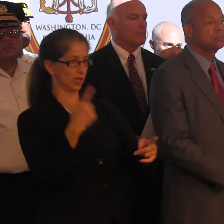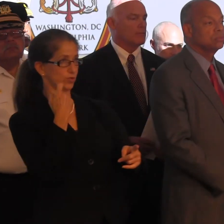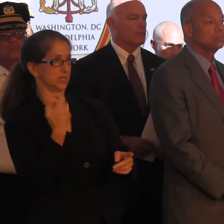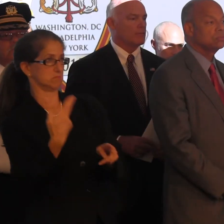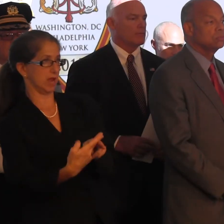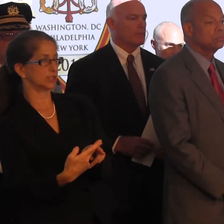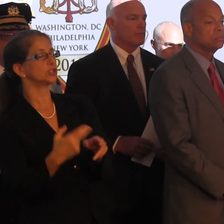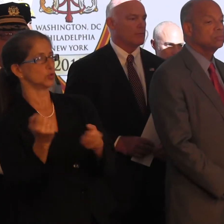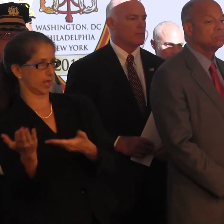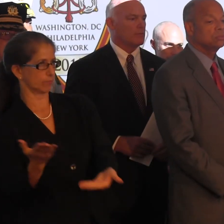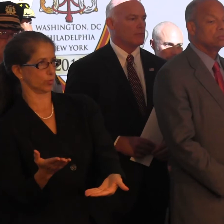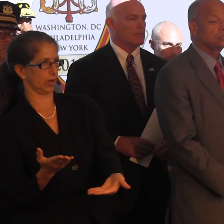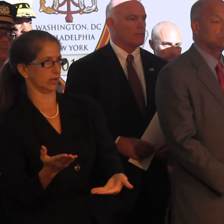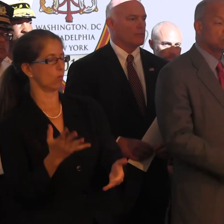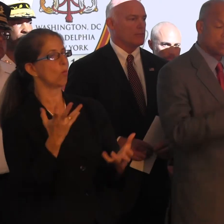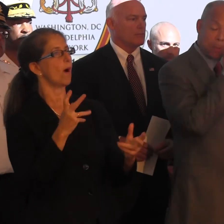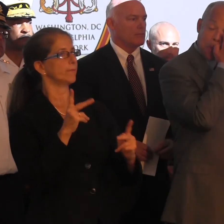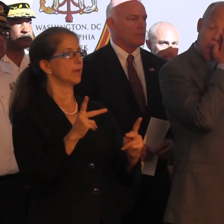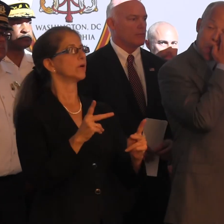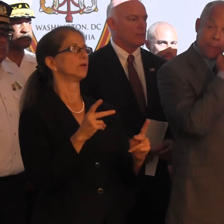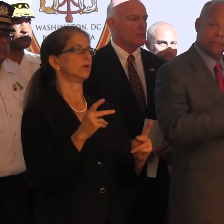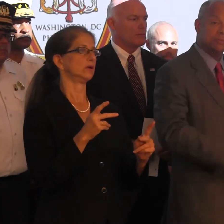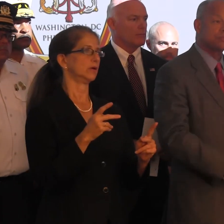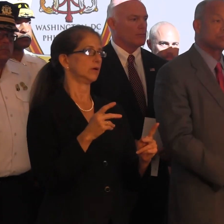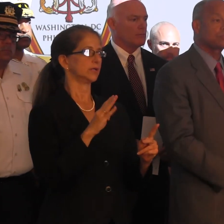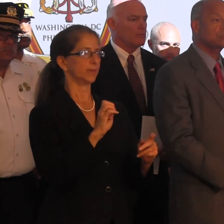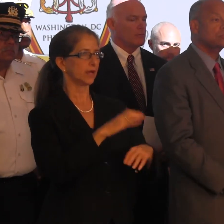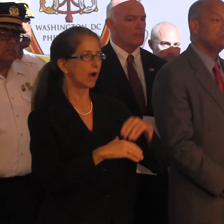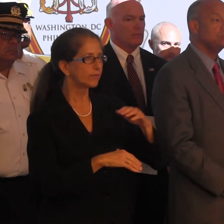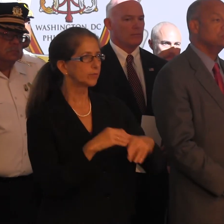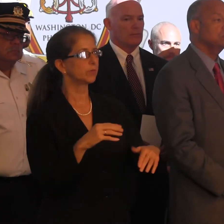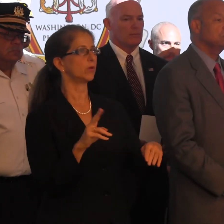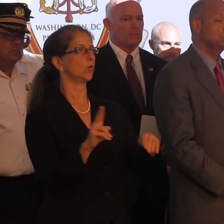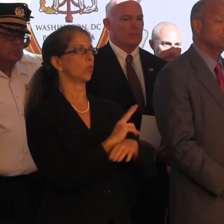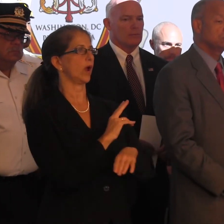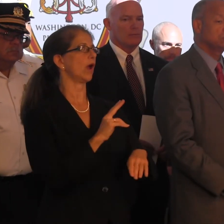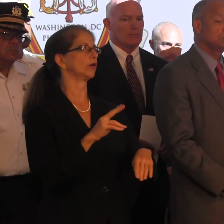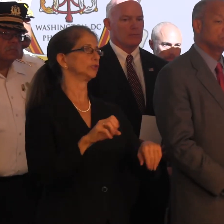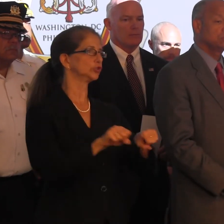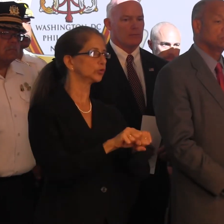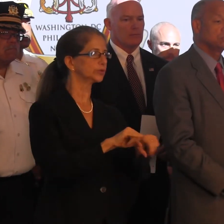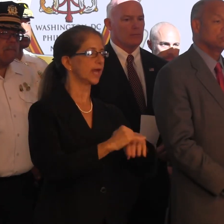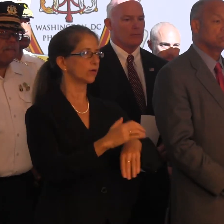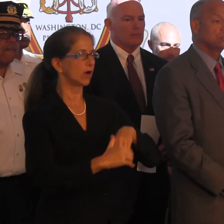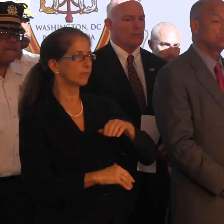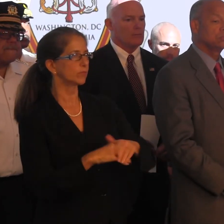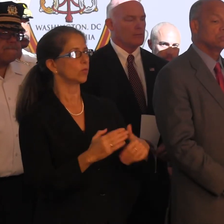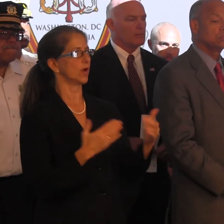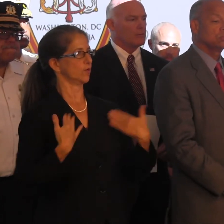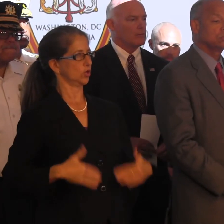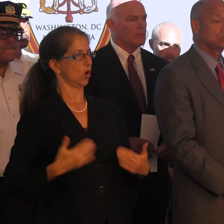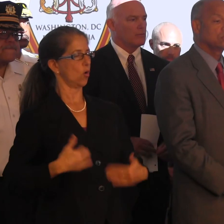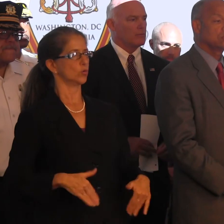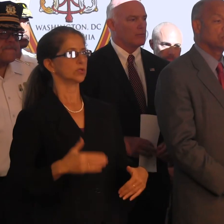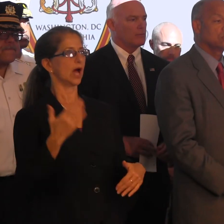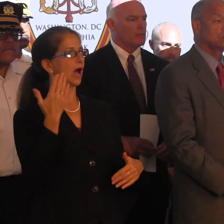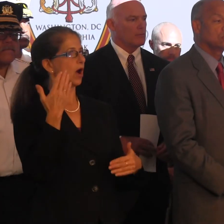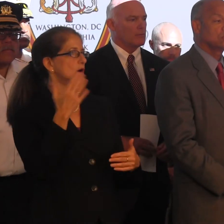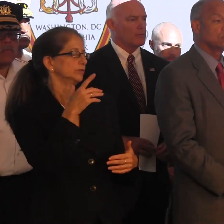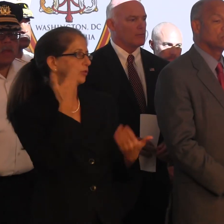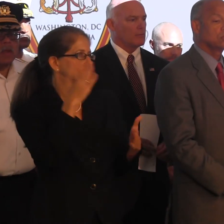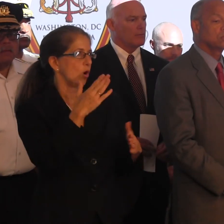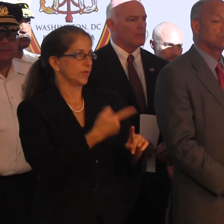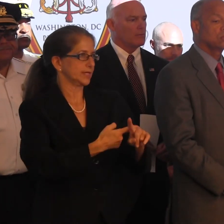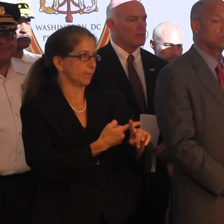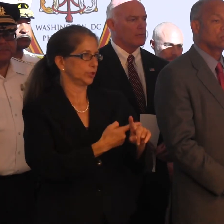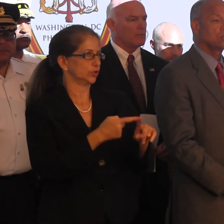that particular list. We want folks to be comfortable, you know, wear comfortable shoes, whatever your clothing. You know, you might have, you know, who knows what the temperature is going to be